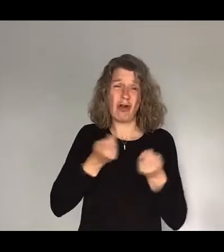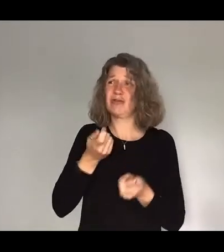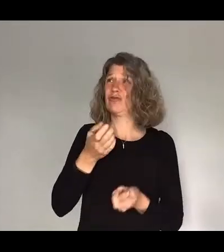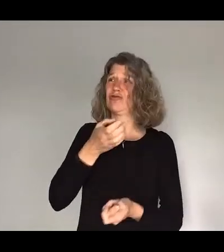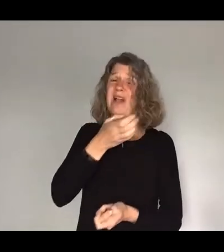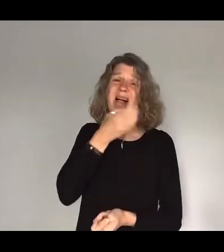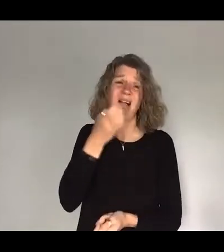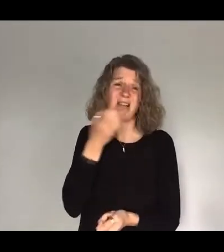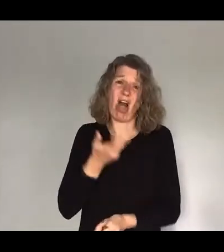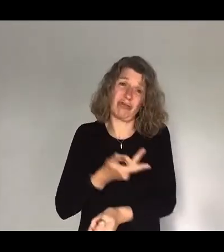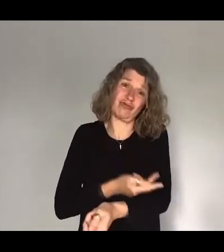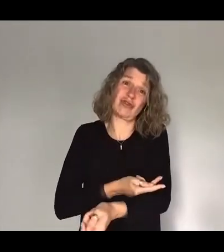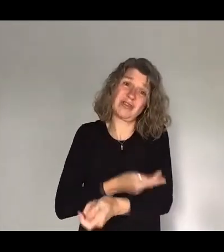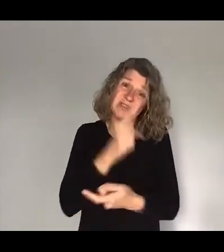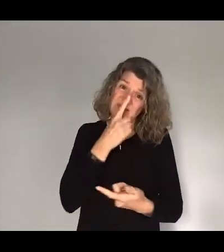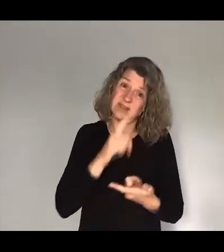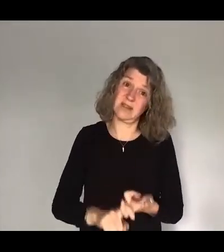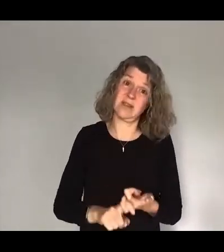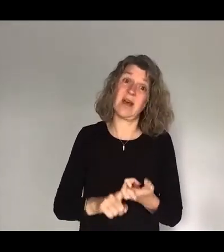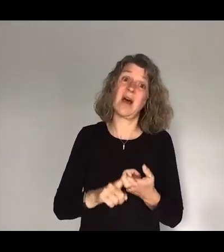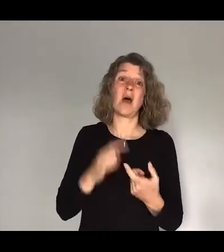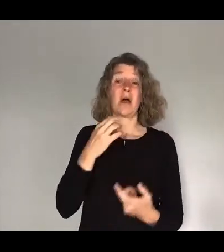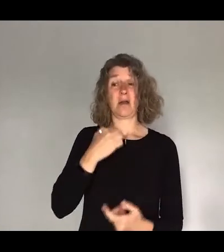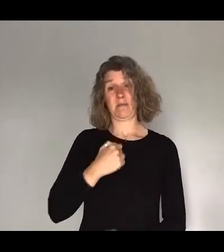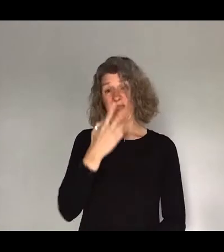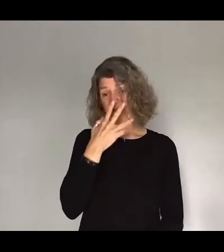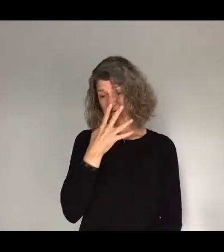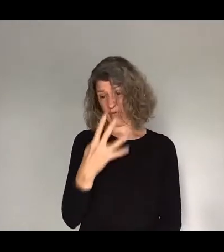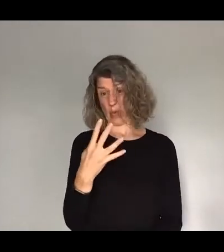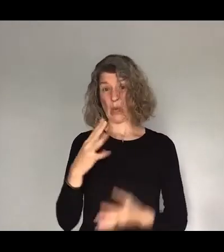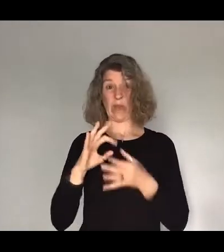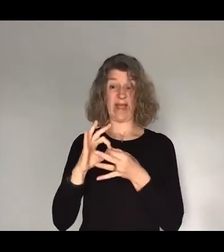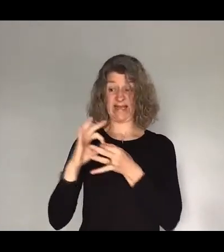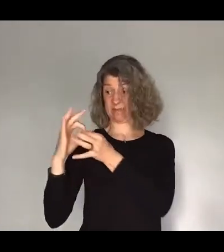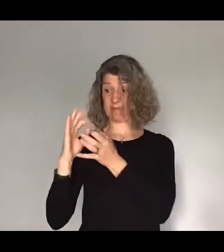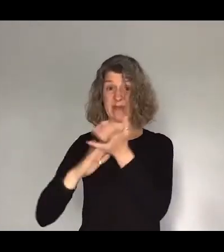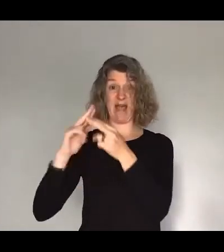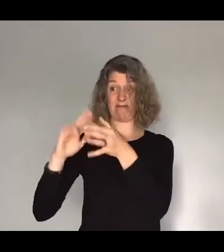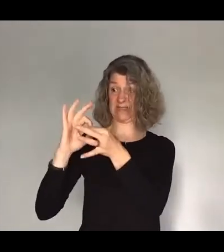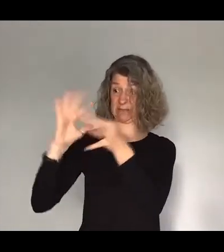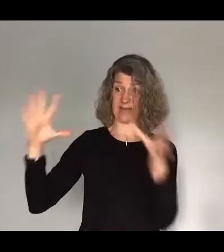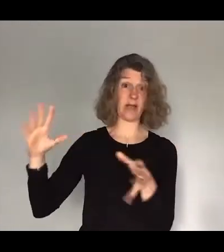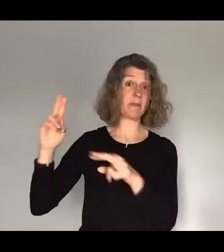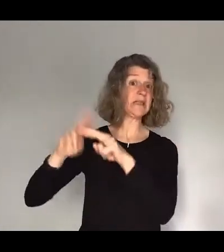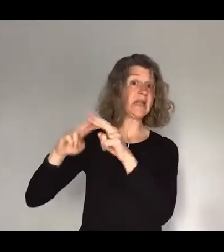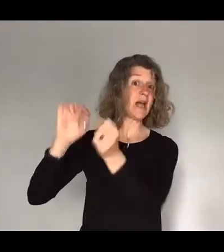and they split up when I was four. My dad was arrested and sent to prison and so I stayed with my mum